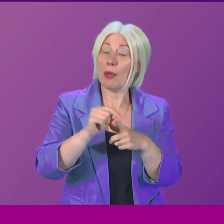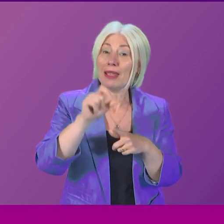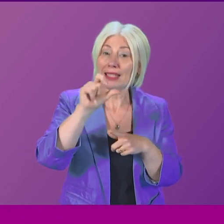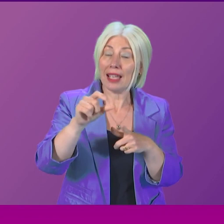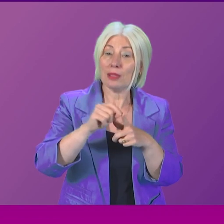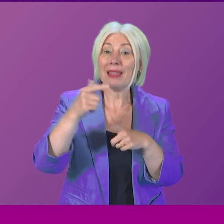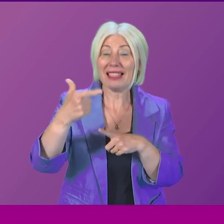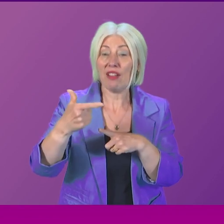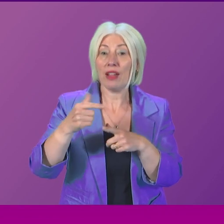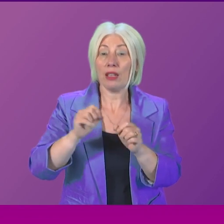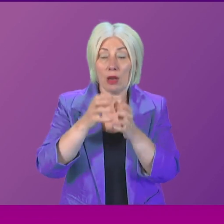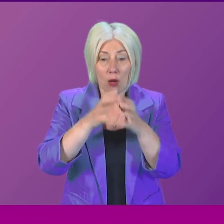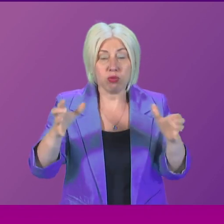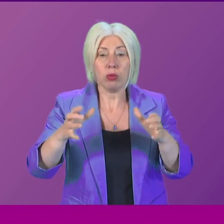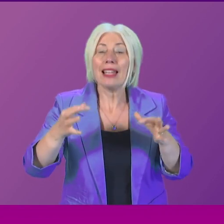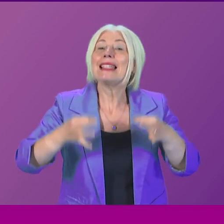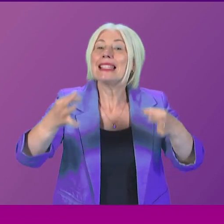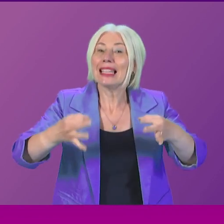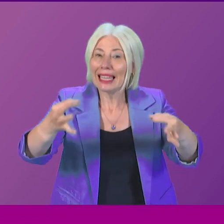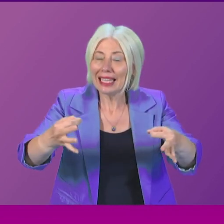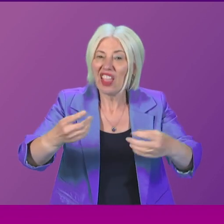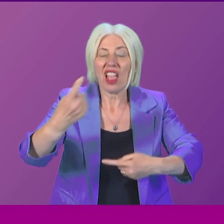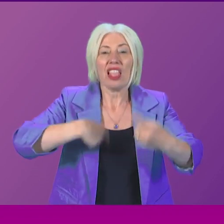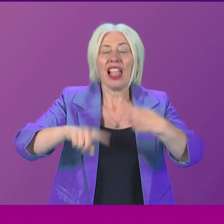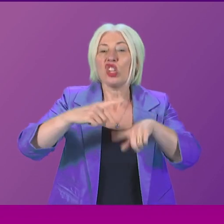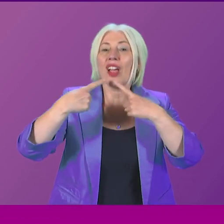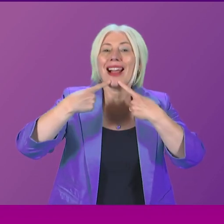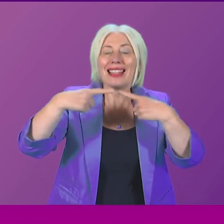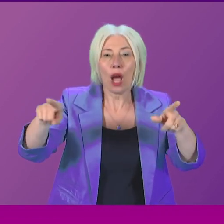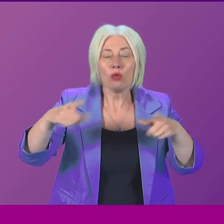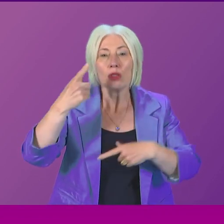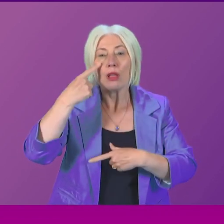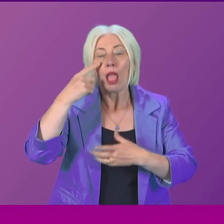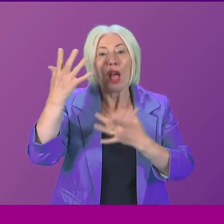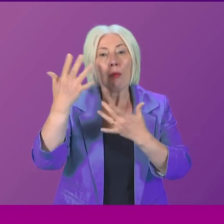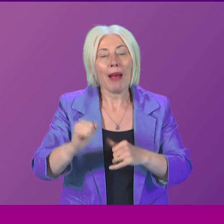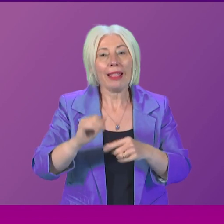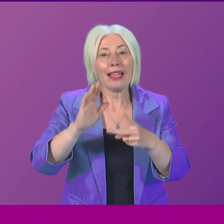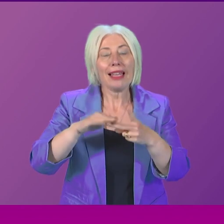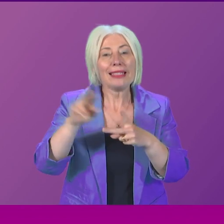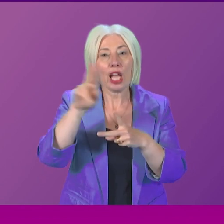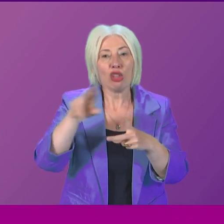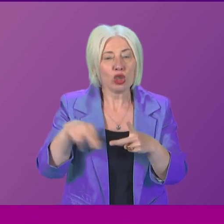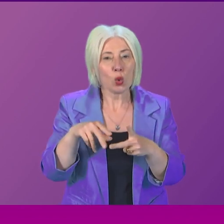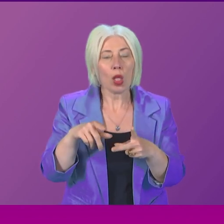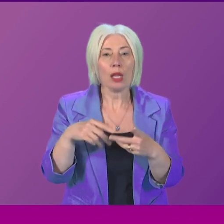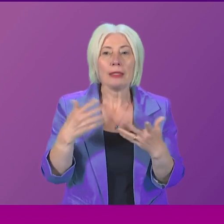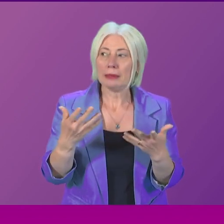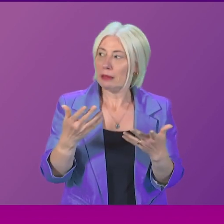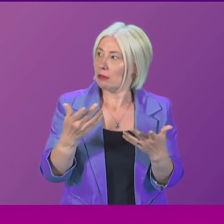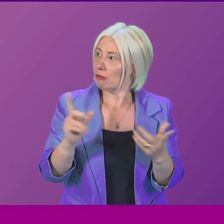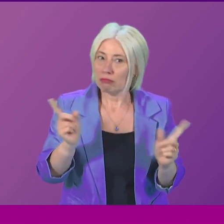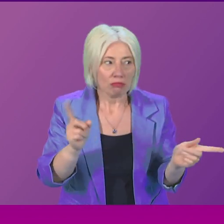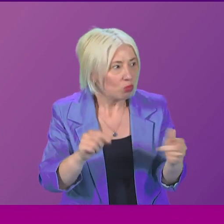was delayed. And last year's announcement to pilot provision in secondary schools has amounted to